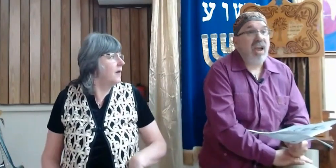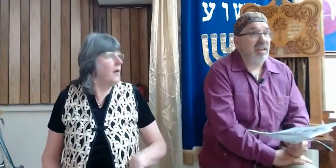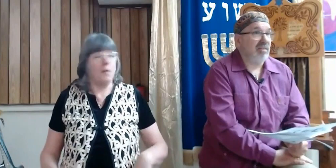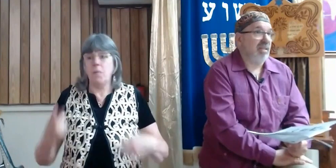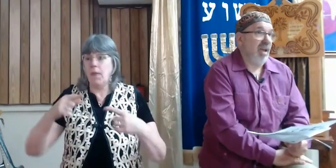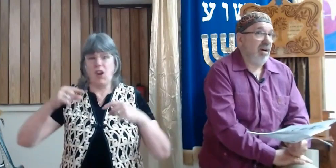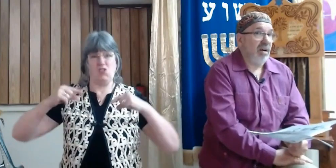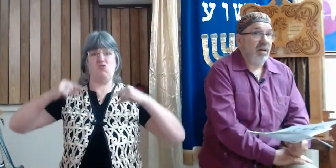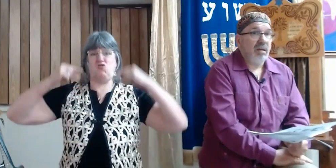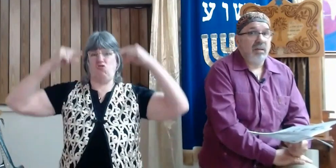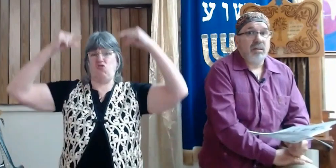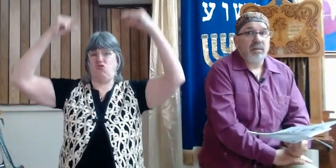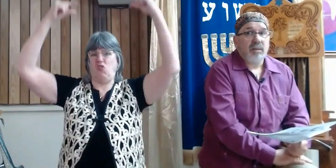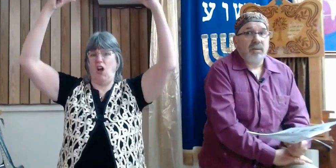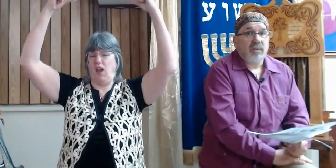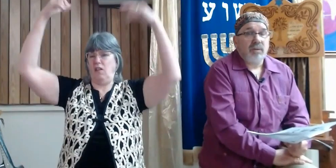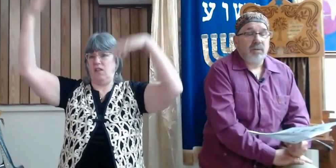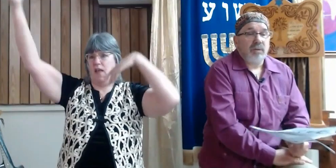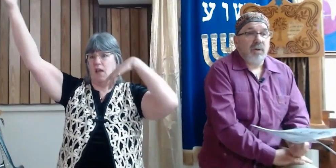there are giants there.